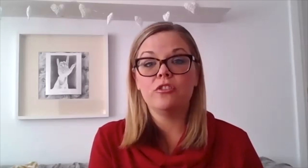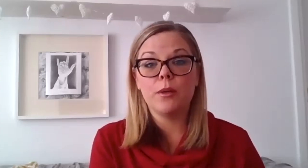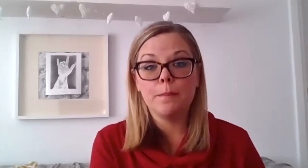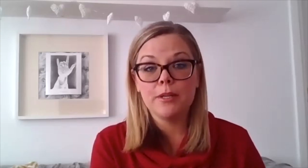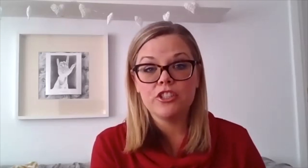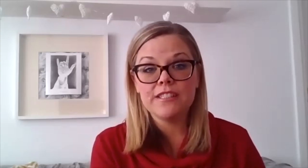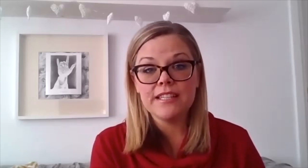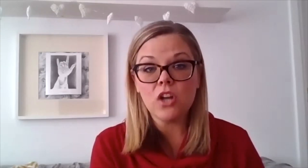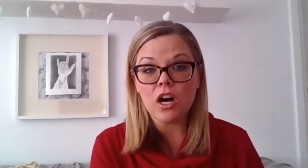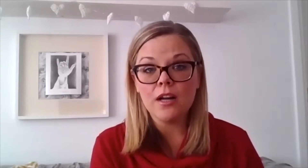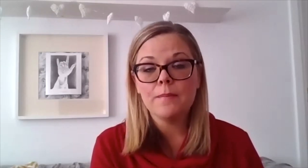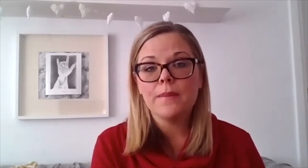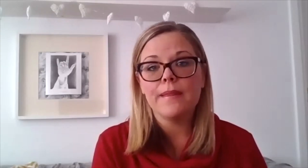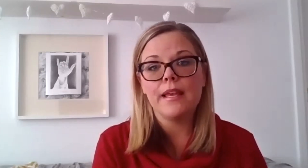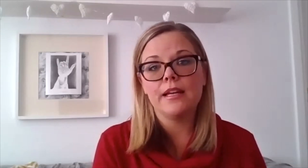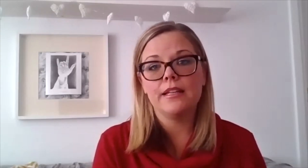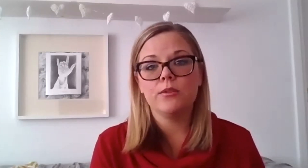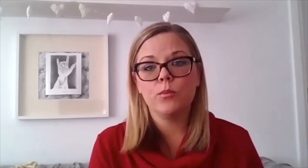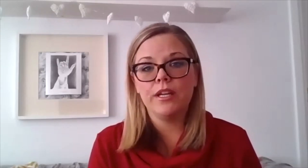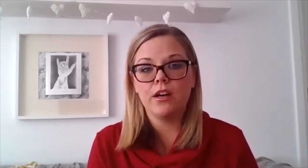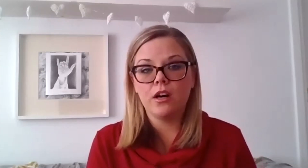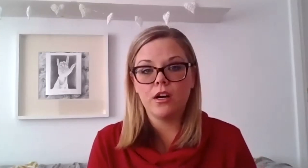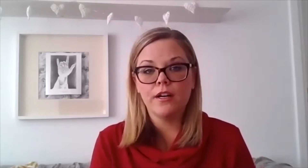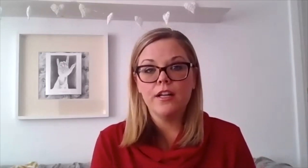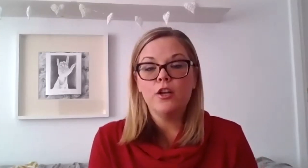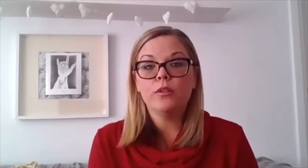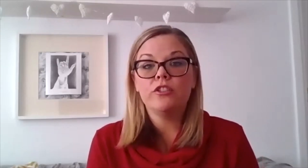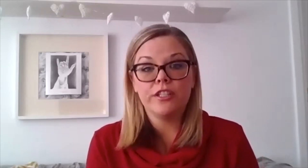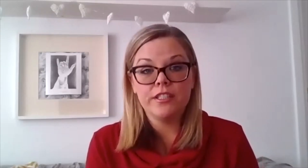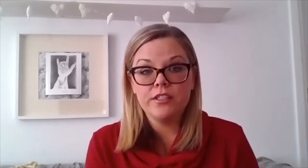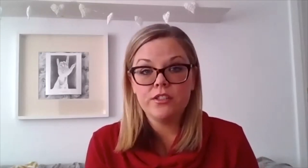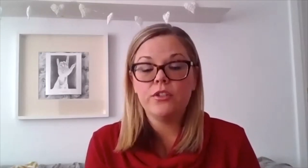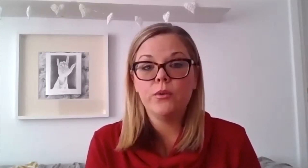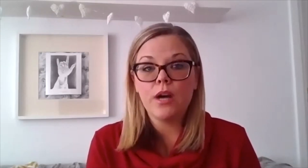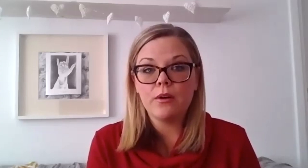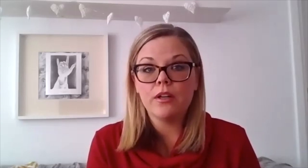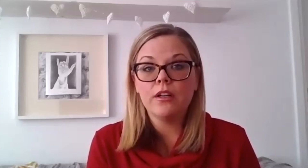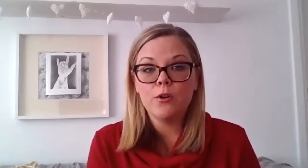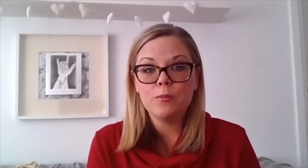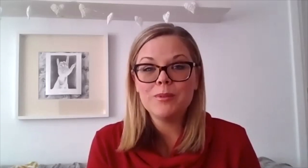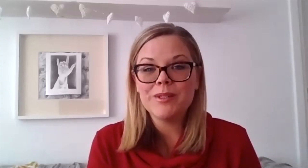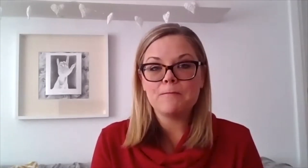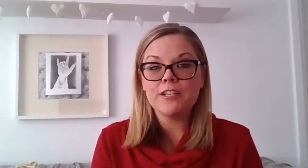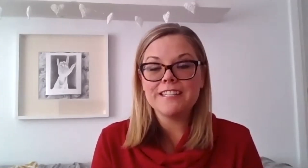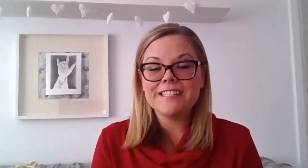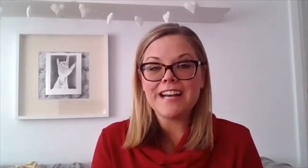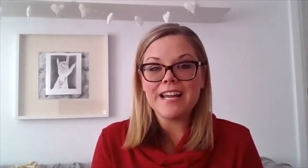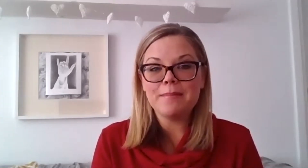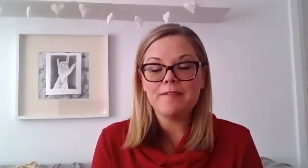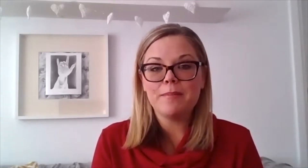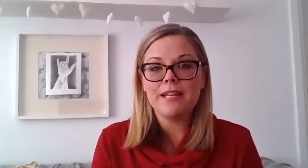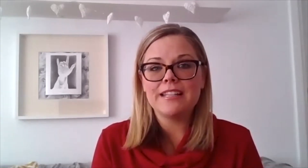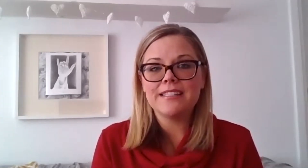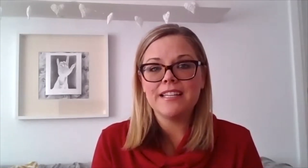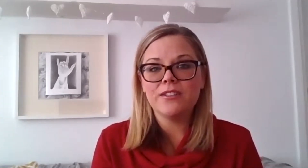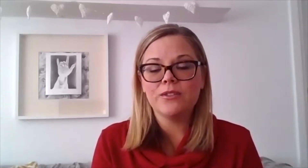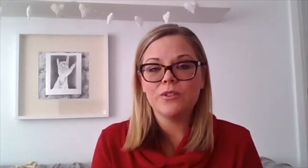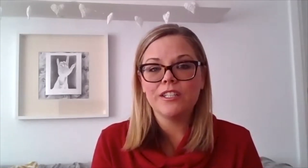law and we are restricted to our homes during this time i've been asking the lord